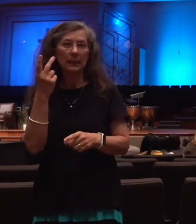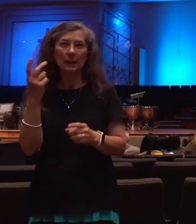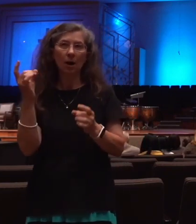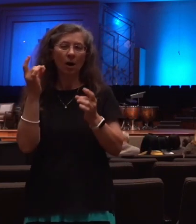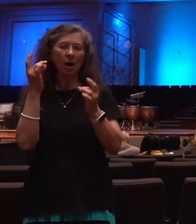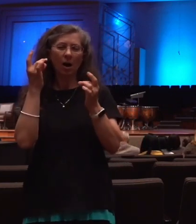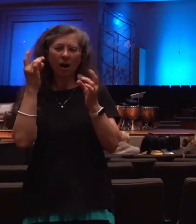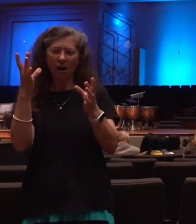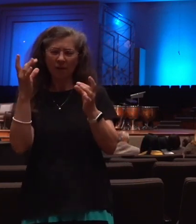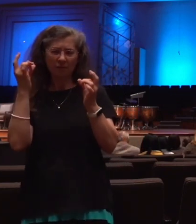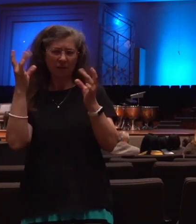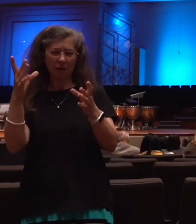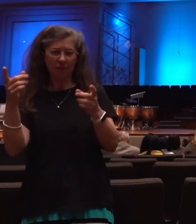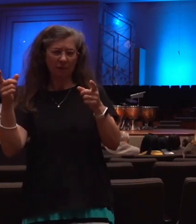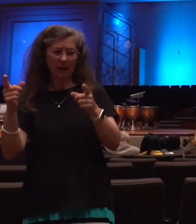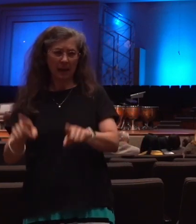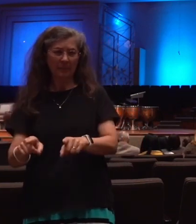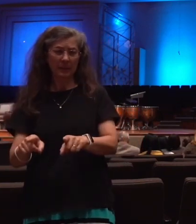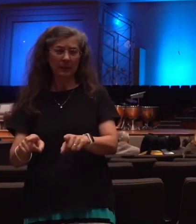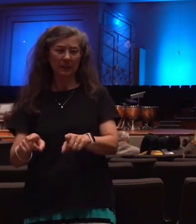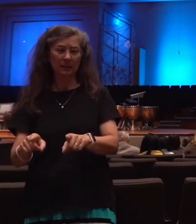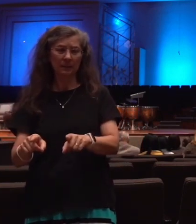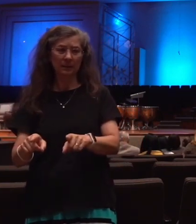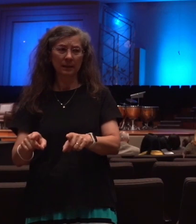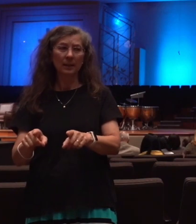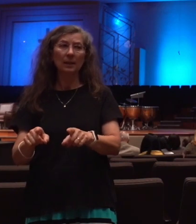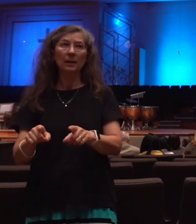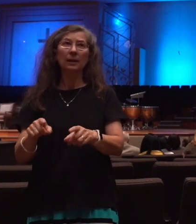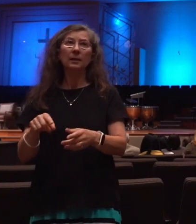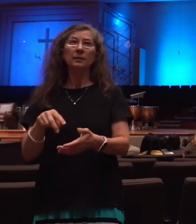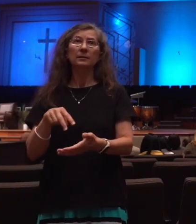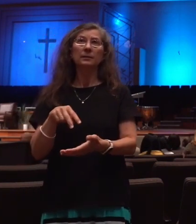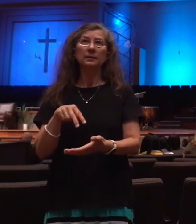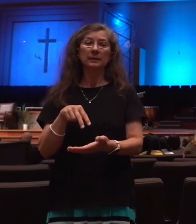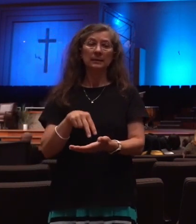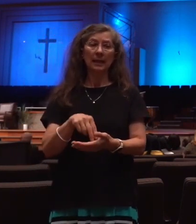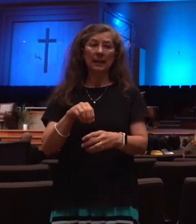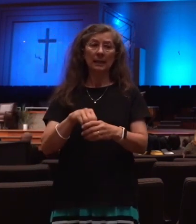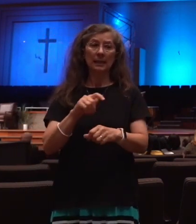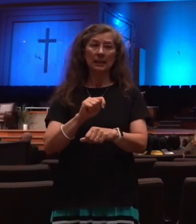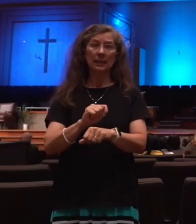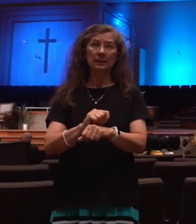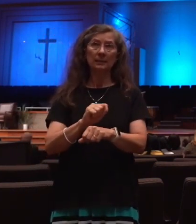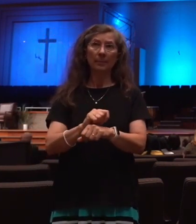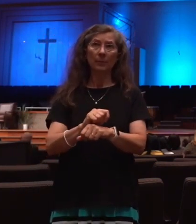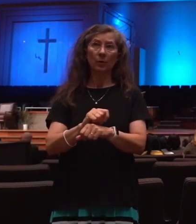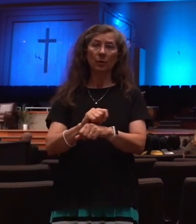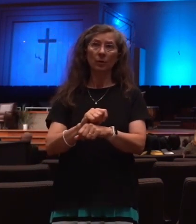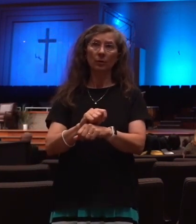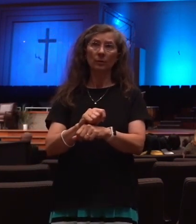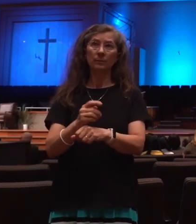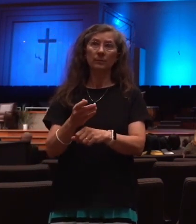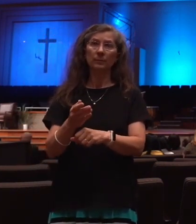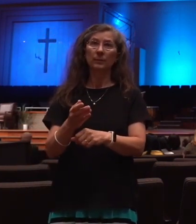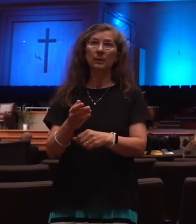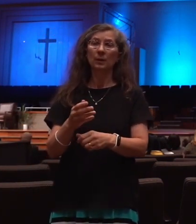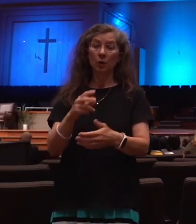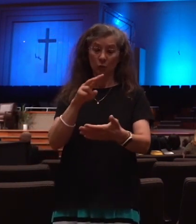of by Daniel the prophet, stand in the holy place, whoso readeth, let him understand.